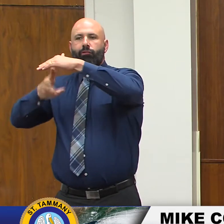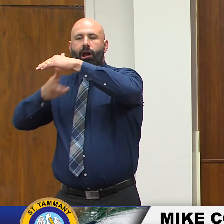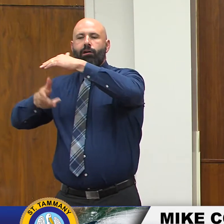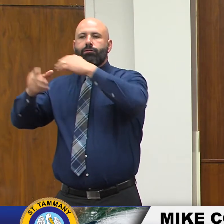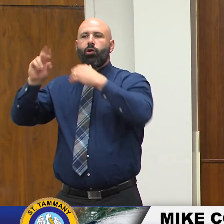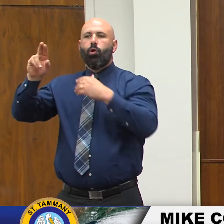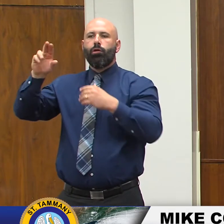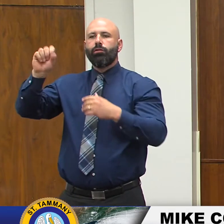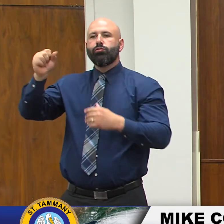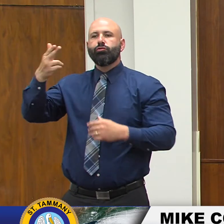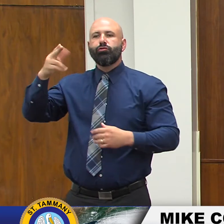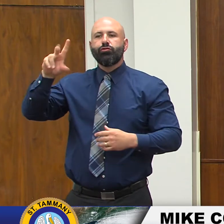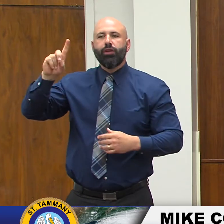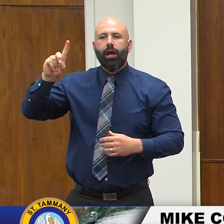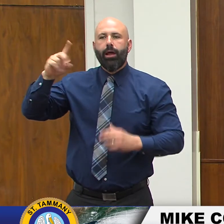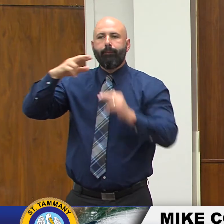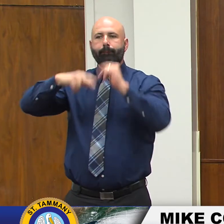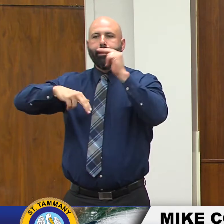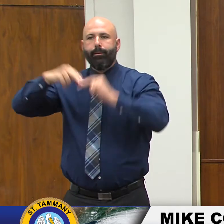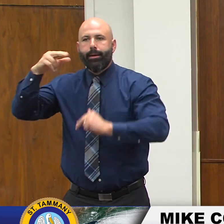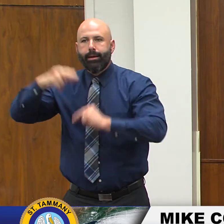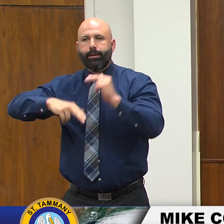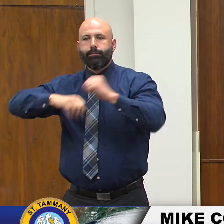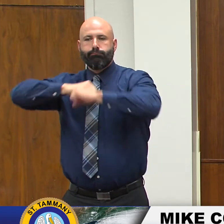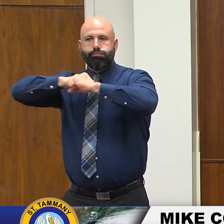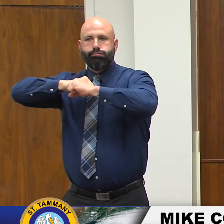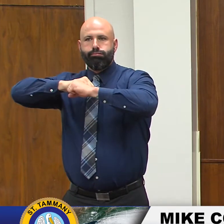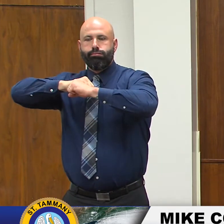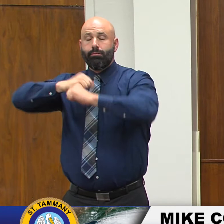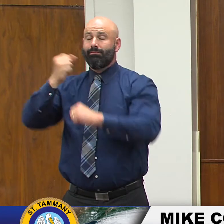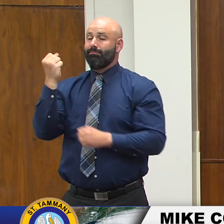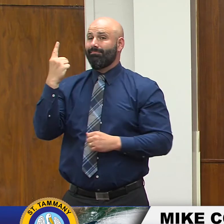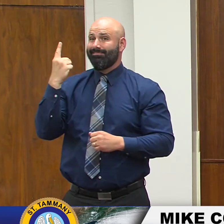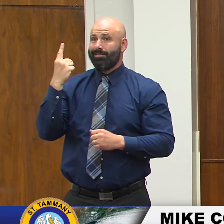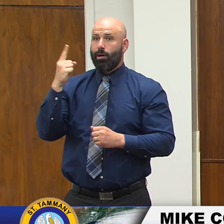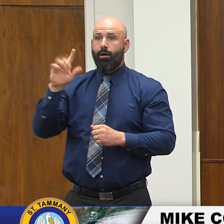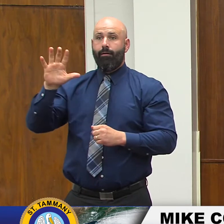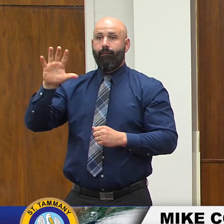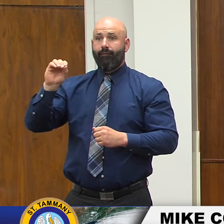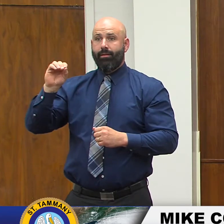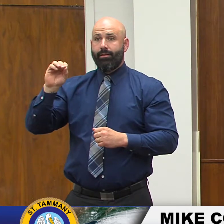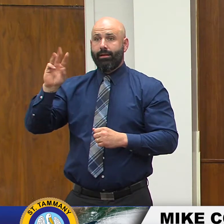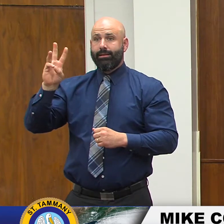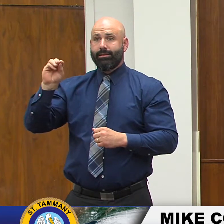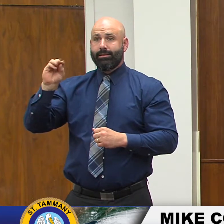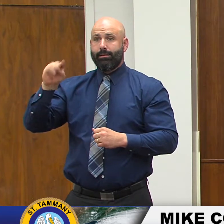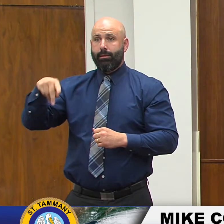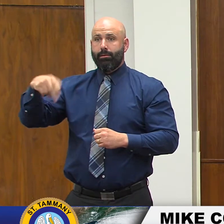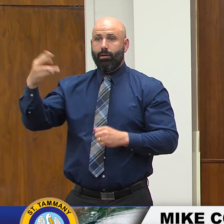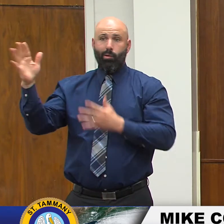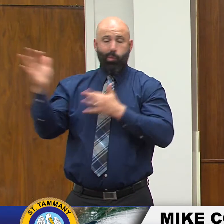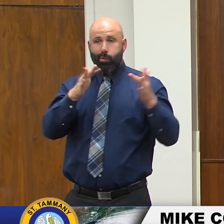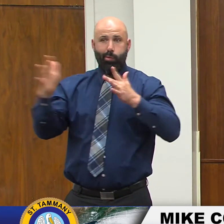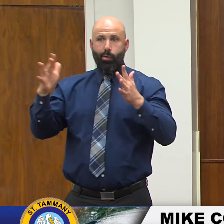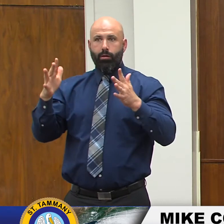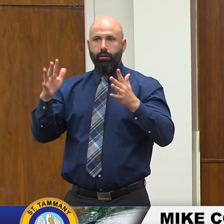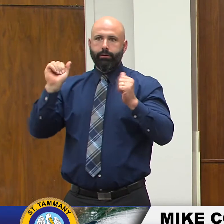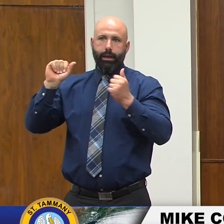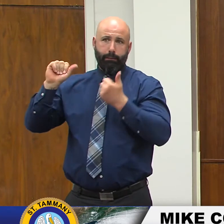rains as well because winds at 50 to 60 mile an hour gusts could have an effect on that